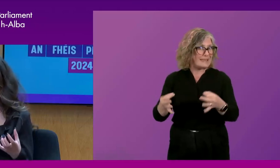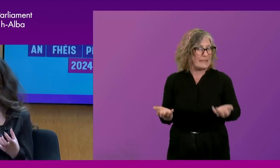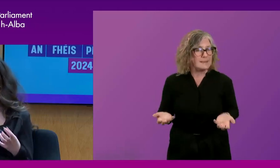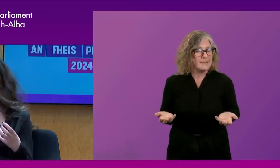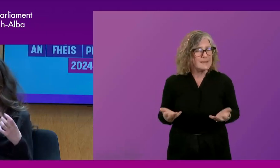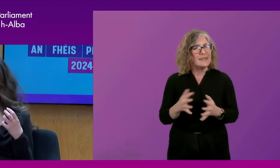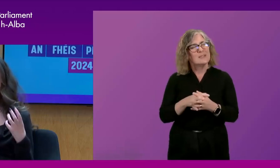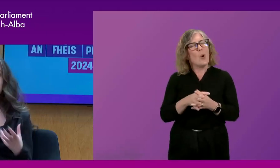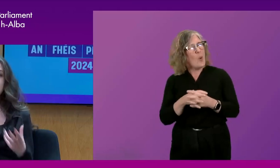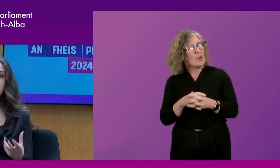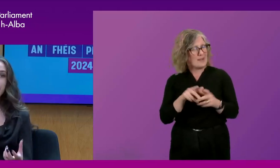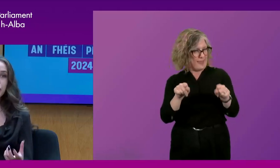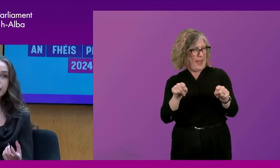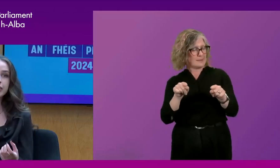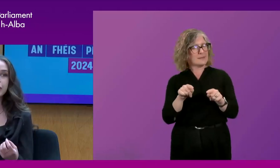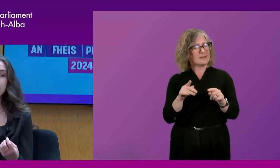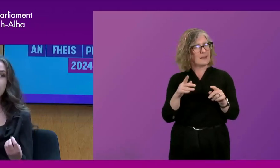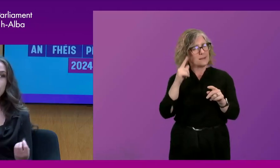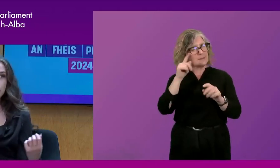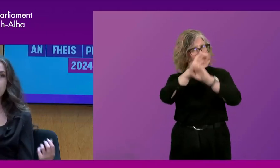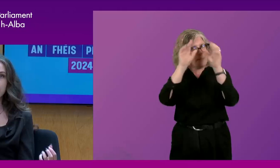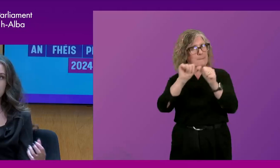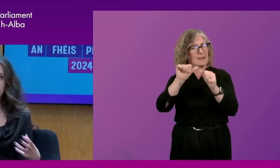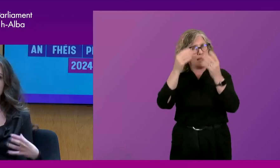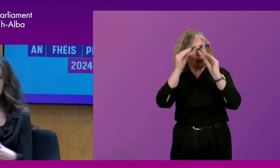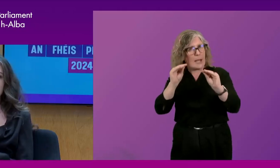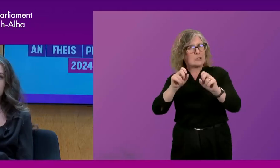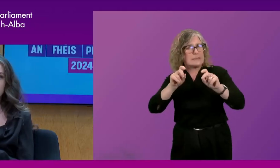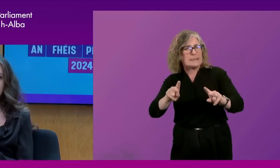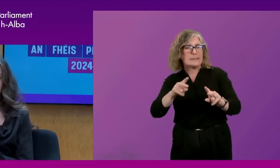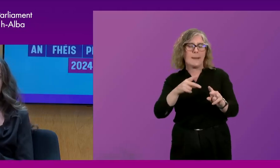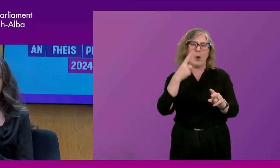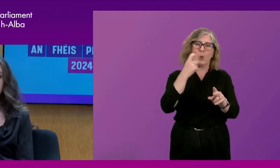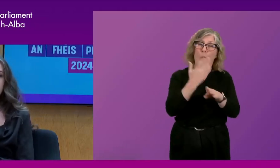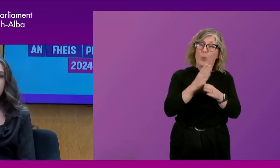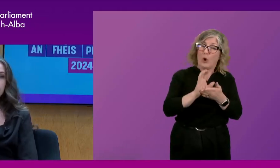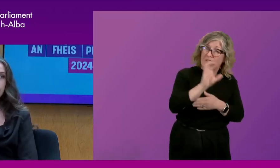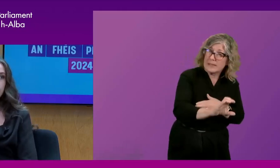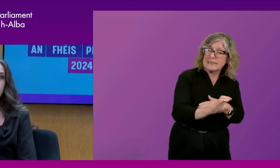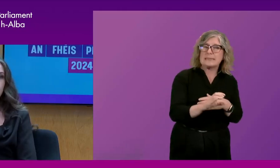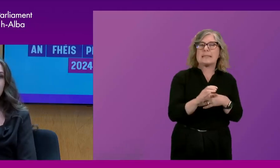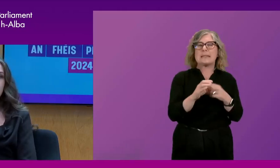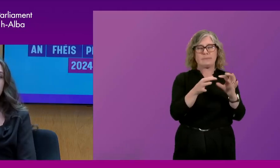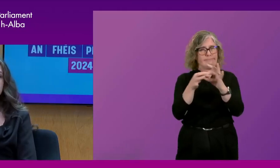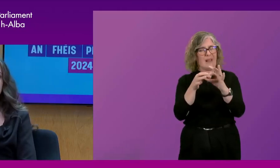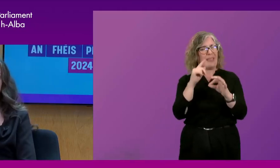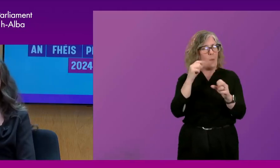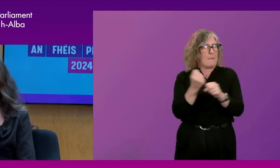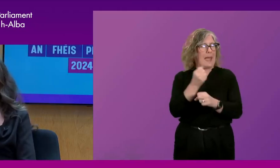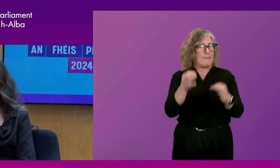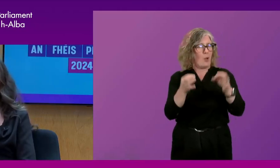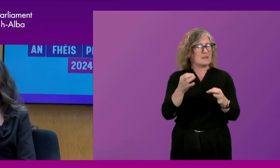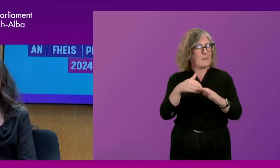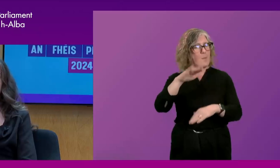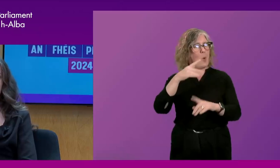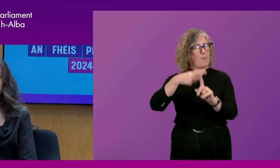so it is about that better education system and youth work funding in conjunction with one another that will make politics a more